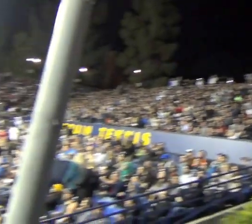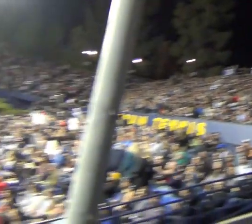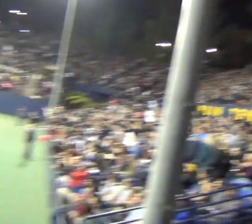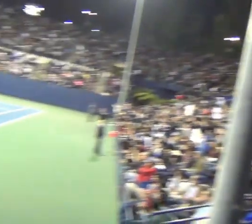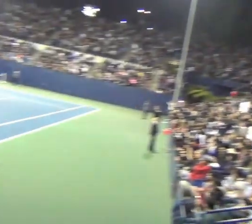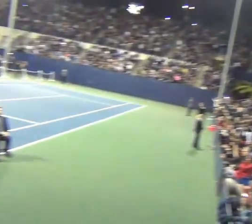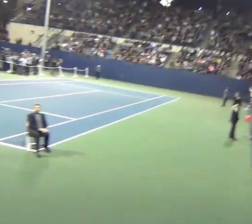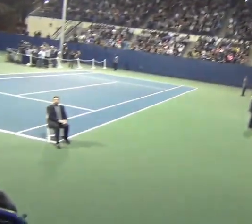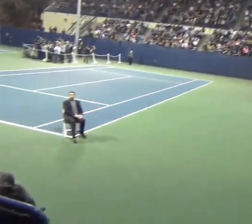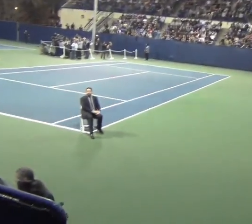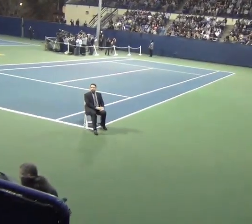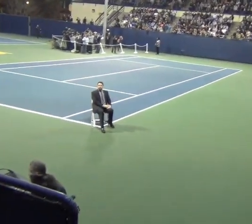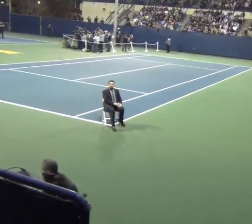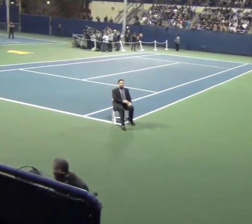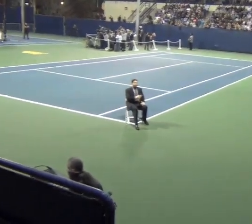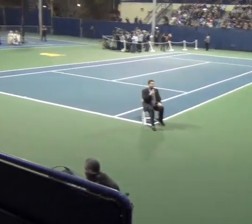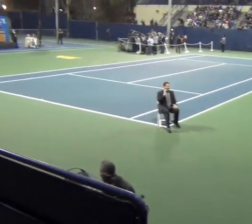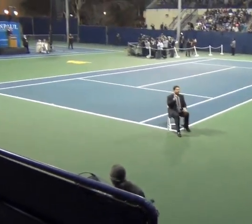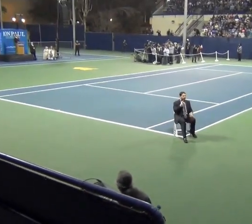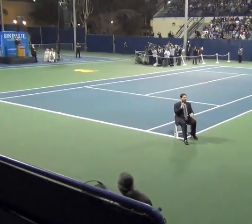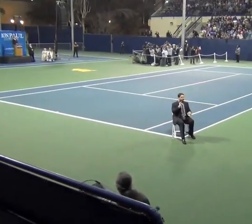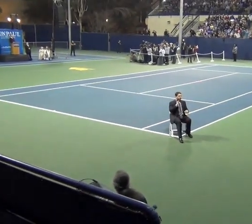It sounds like the revolution is alive and well.